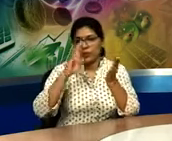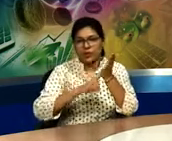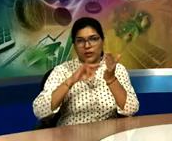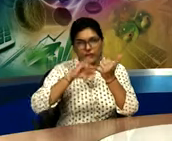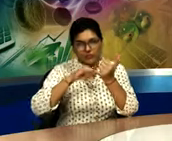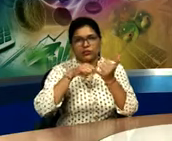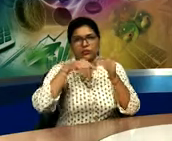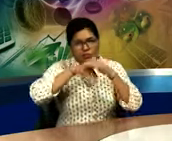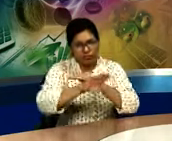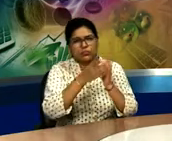seasons